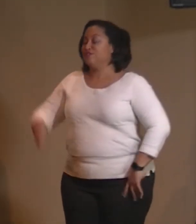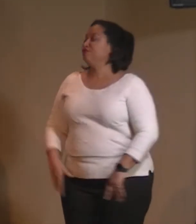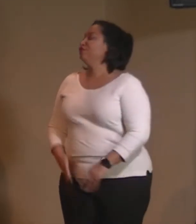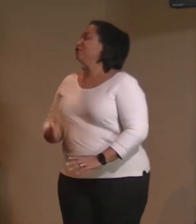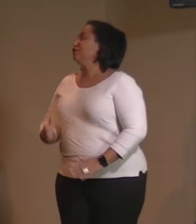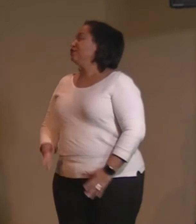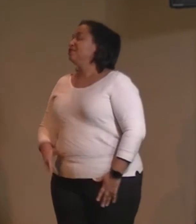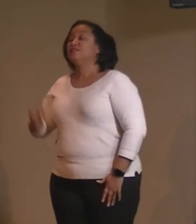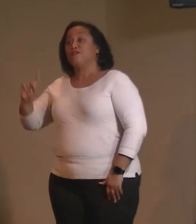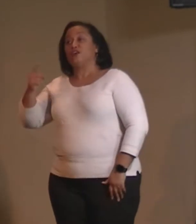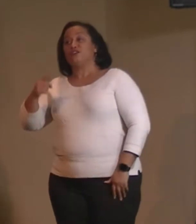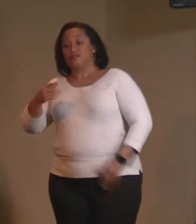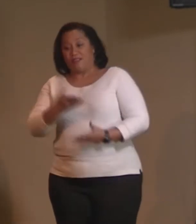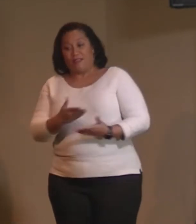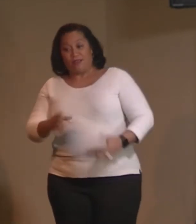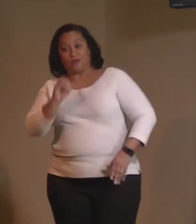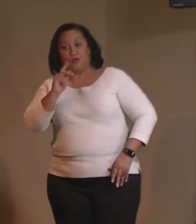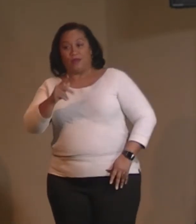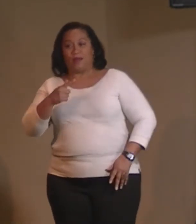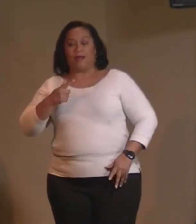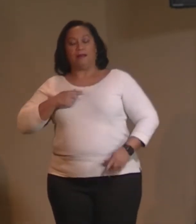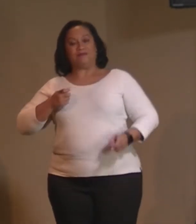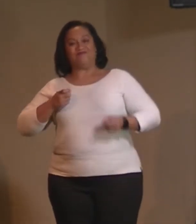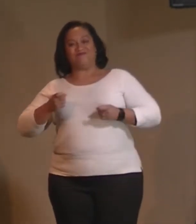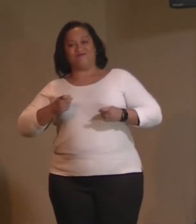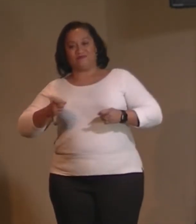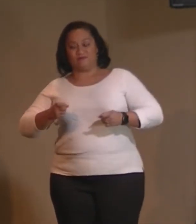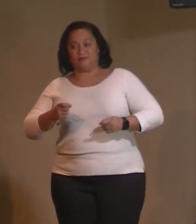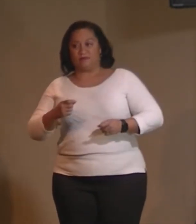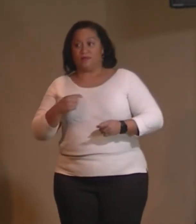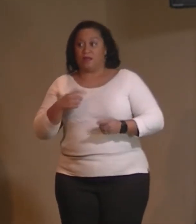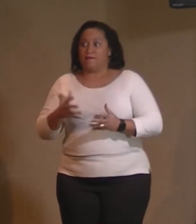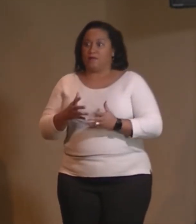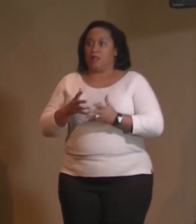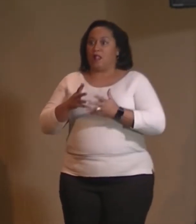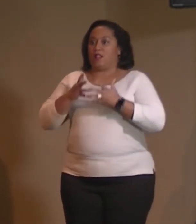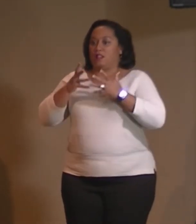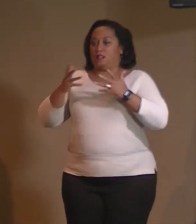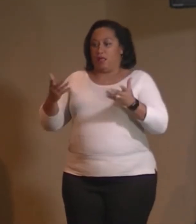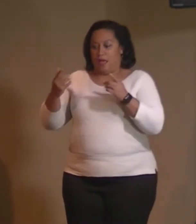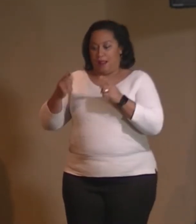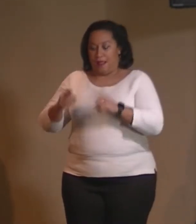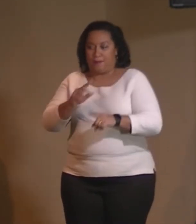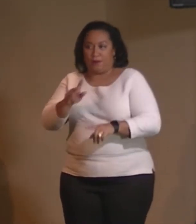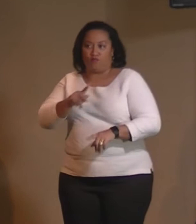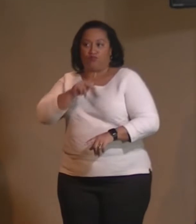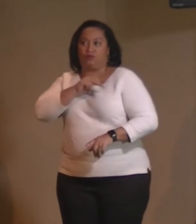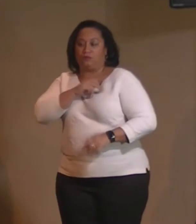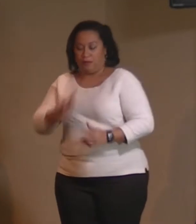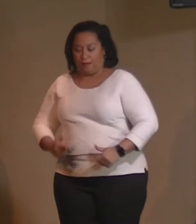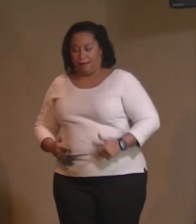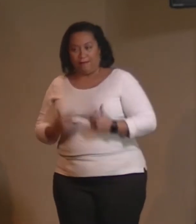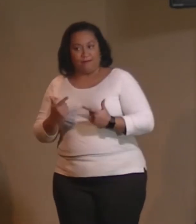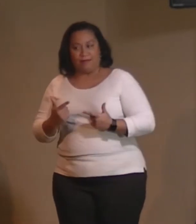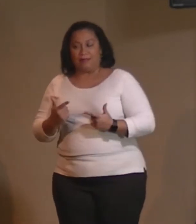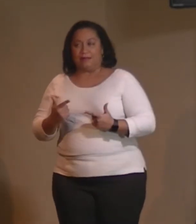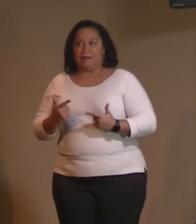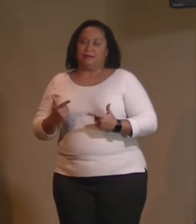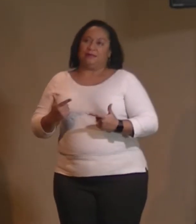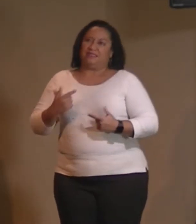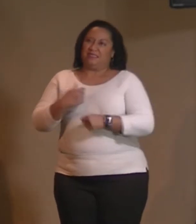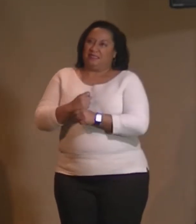First, things are okay. I'm managing. There's a lot going on in personal life right now that is making,